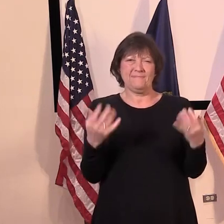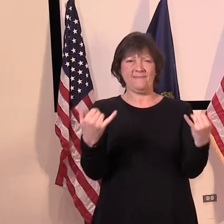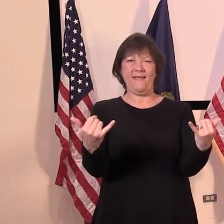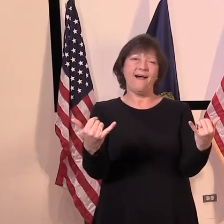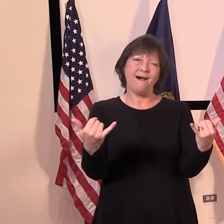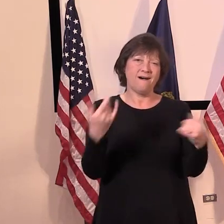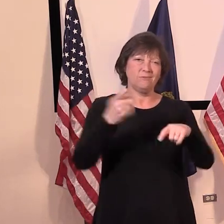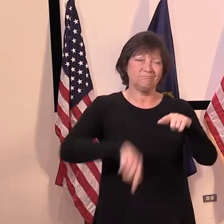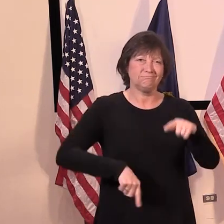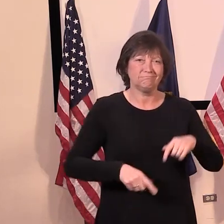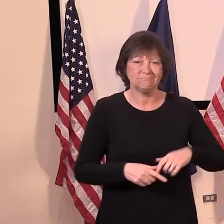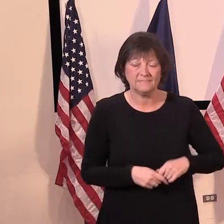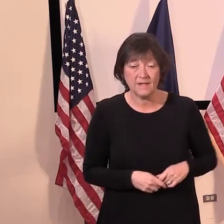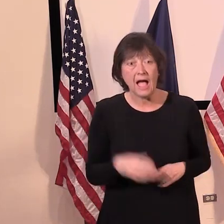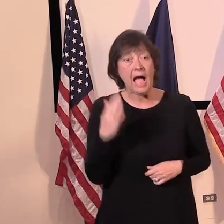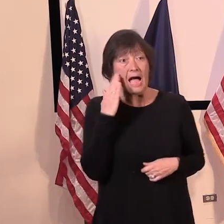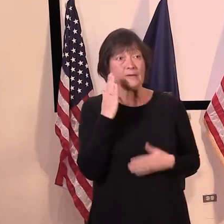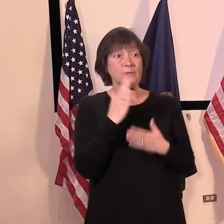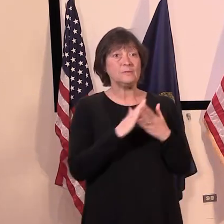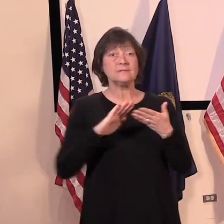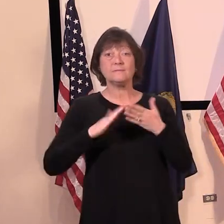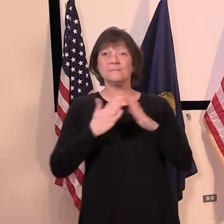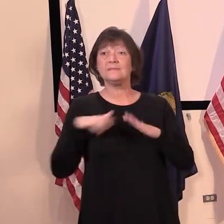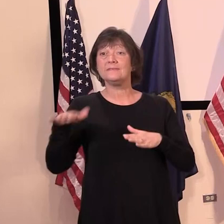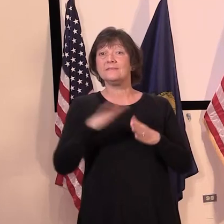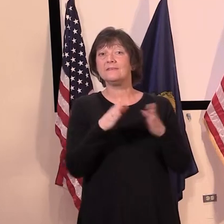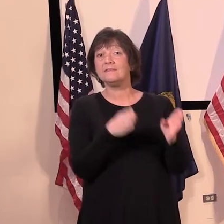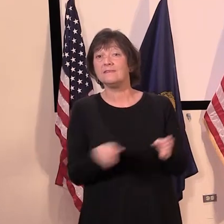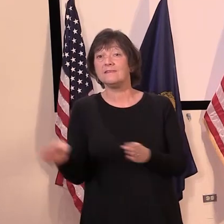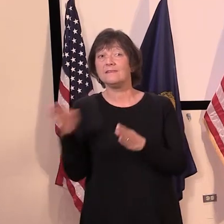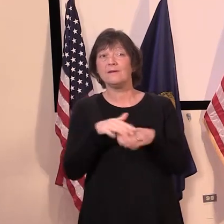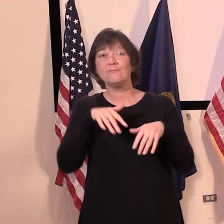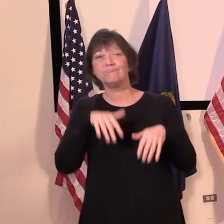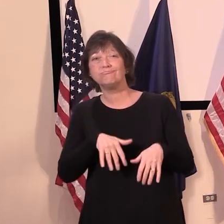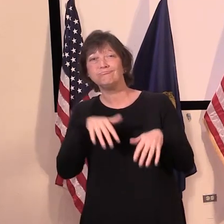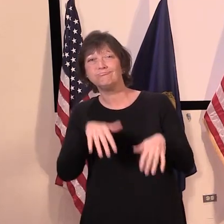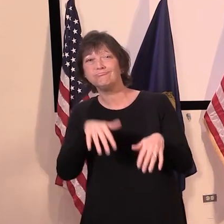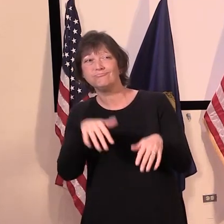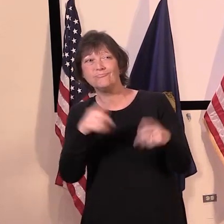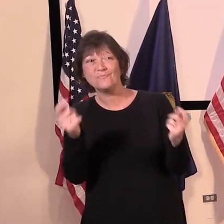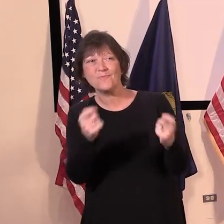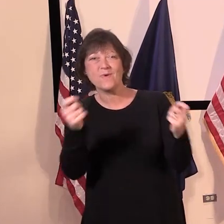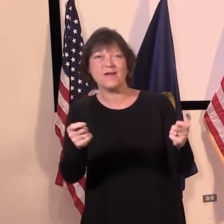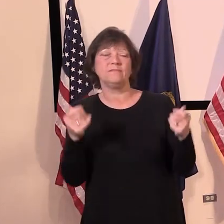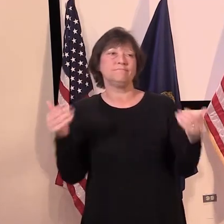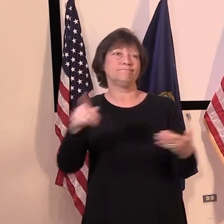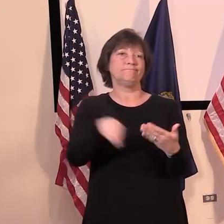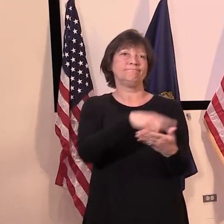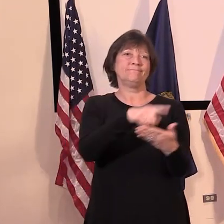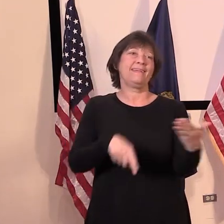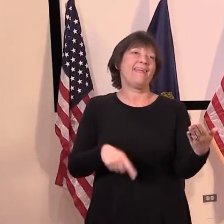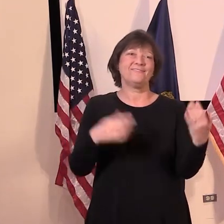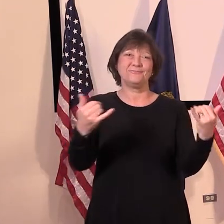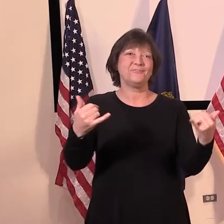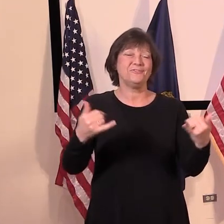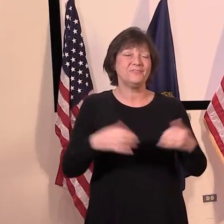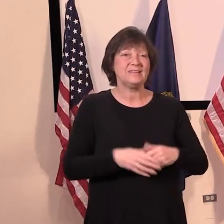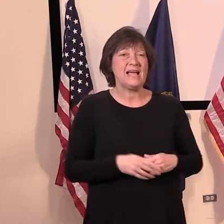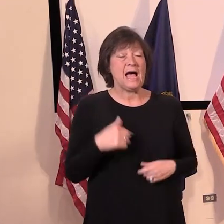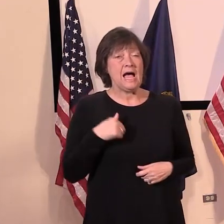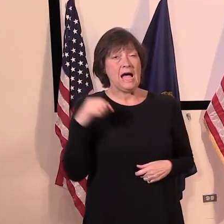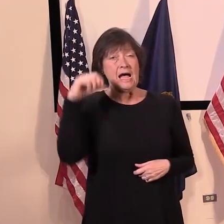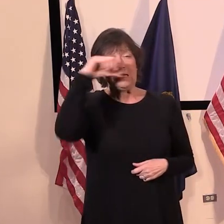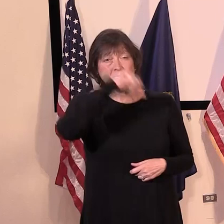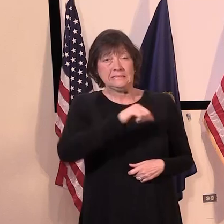I know that there are some parades and Memorial Day parades who have already canceled. So I would